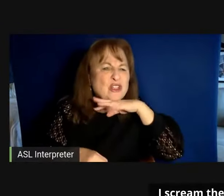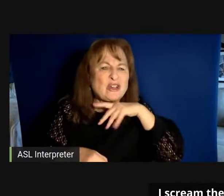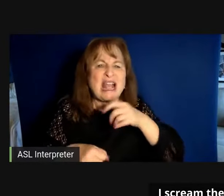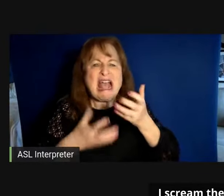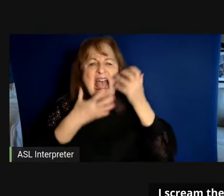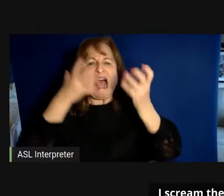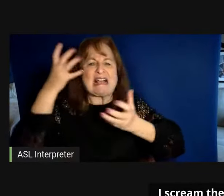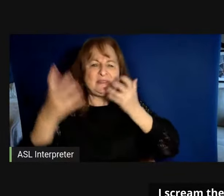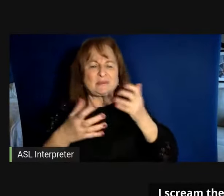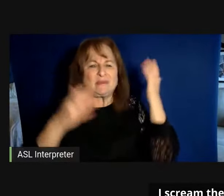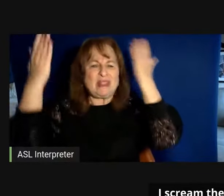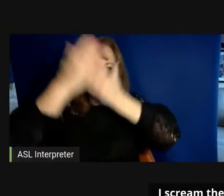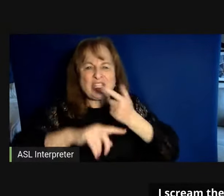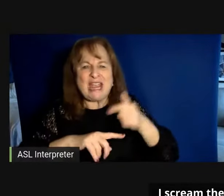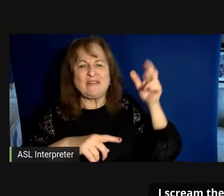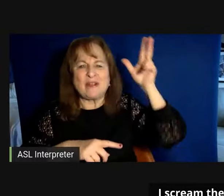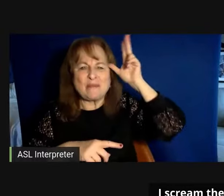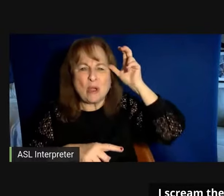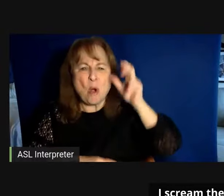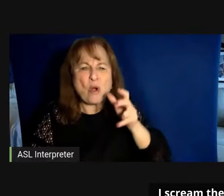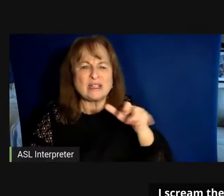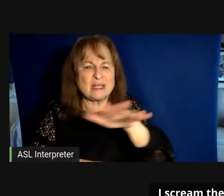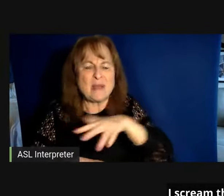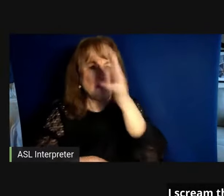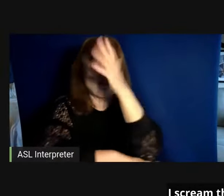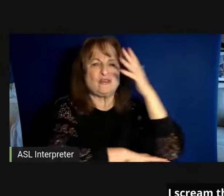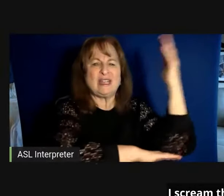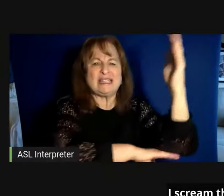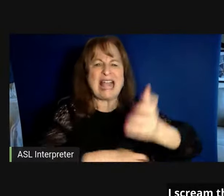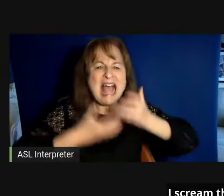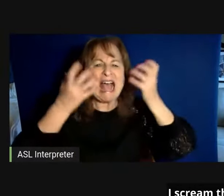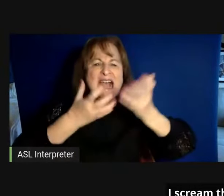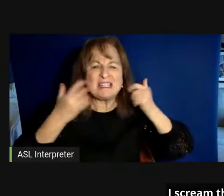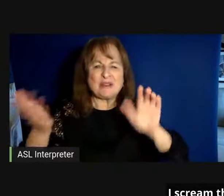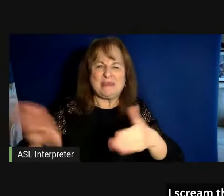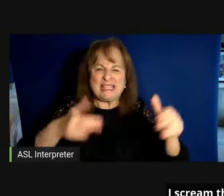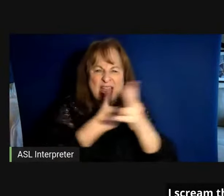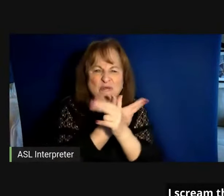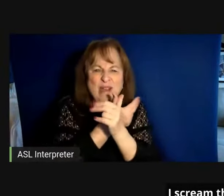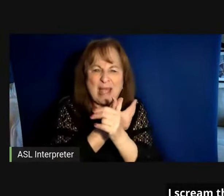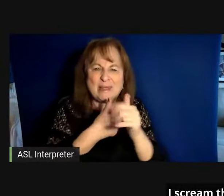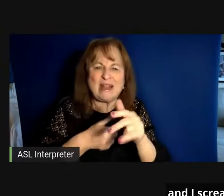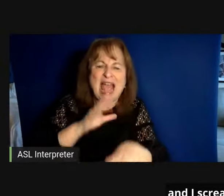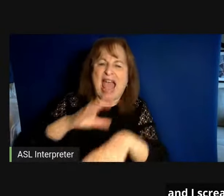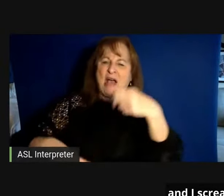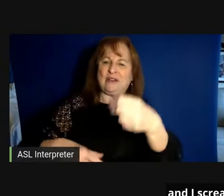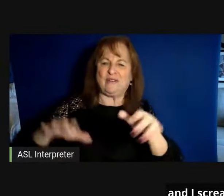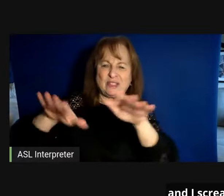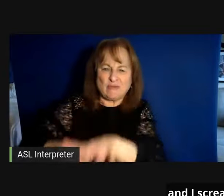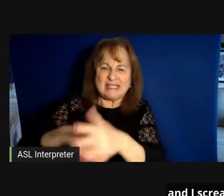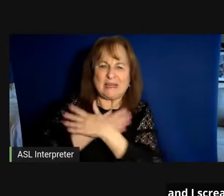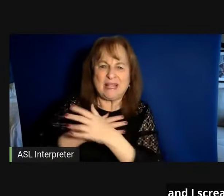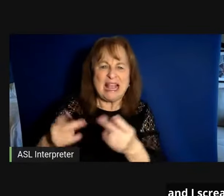the shade from the grazing horse among the trees I scream the dead rabbit out its resting place and I scream